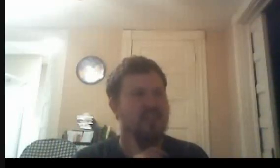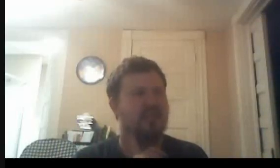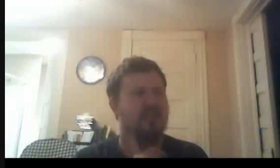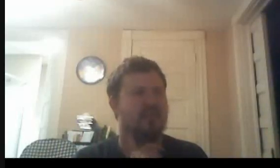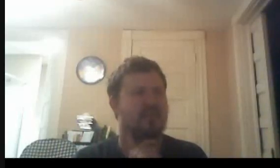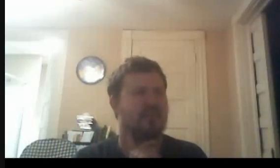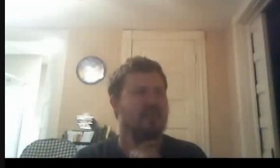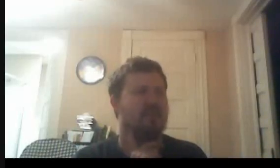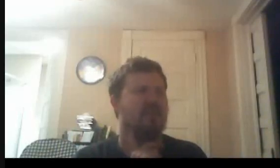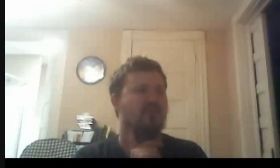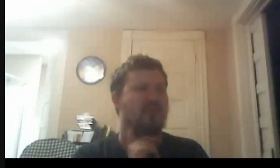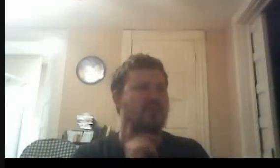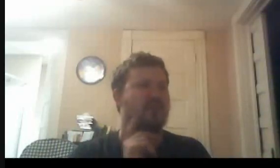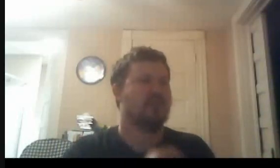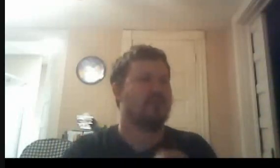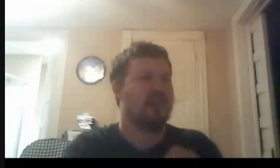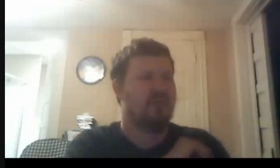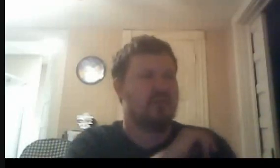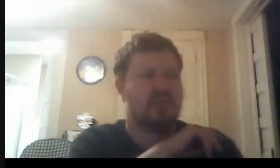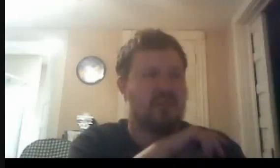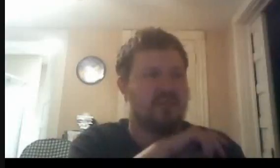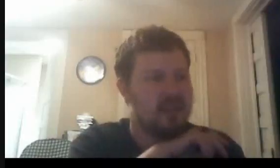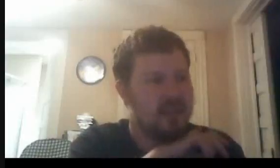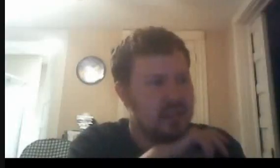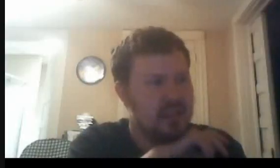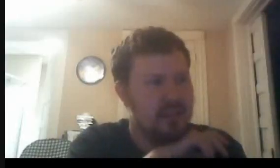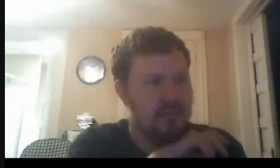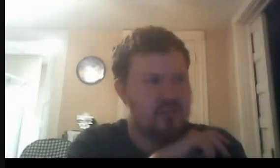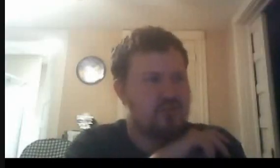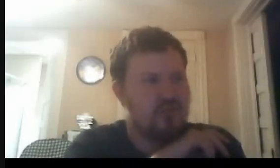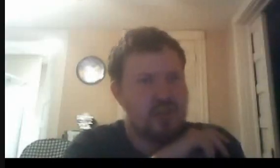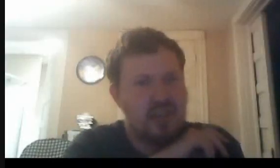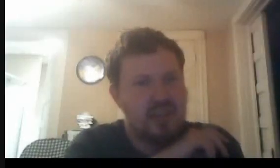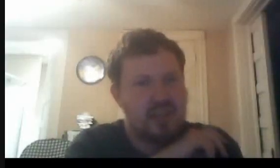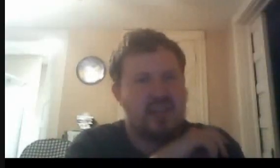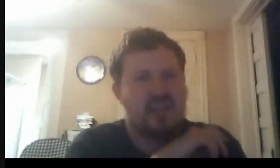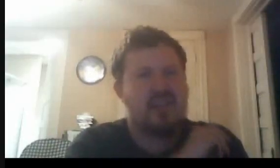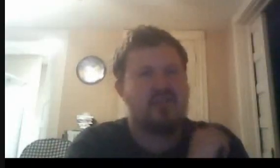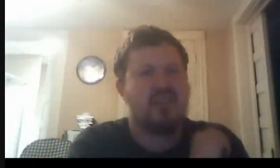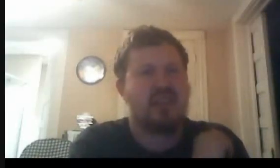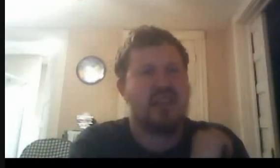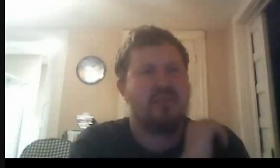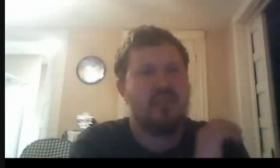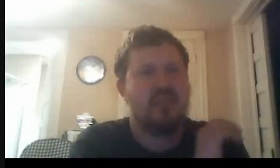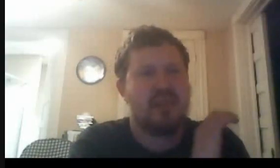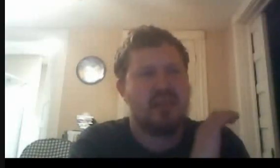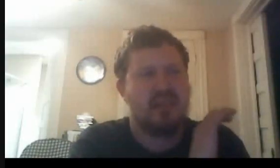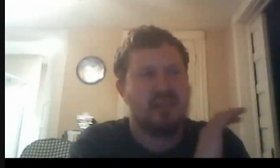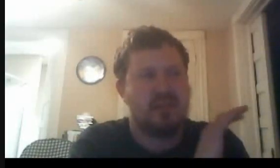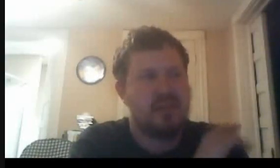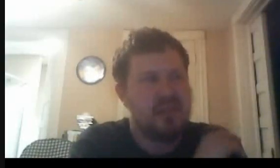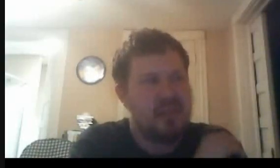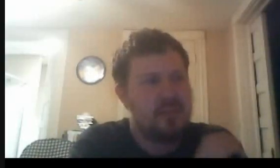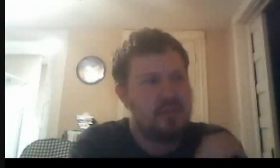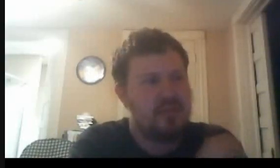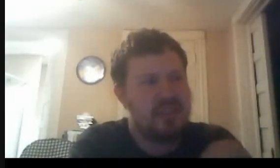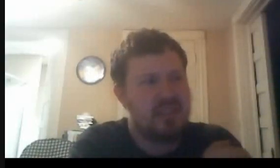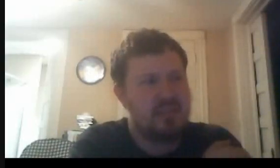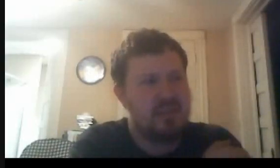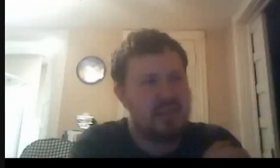majority of my all time favorites are the first Trani. Like yeah. There was a lot that came later that I liked. But. Those ones seem to be the